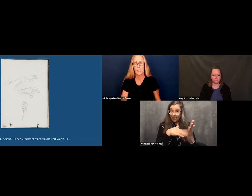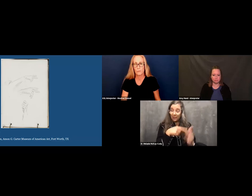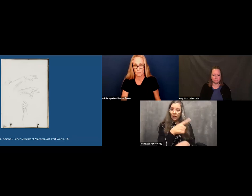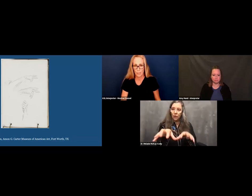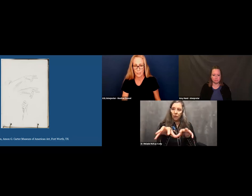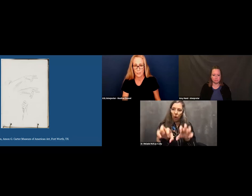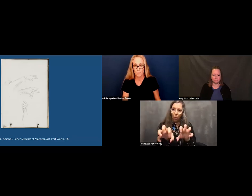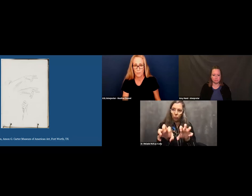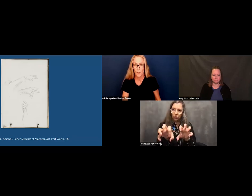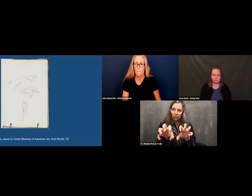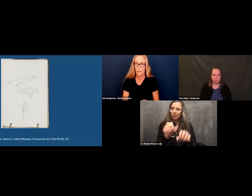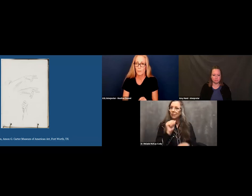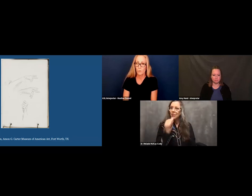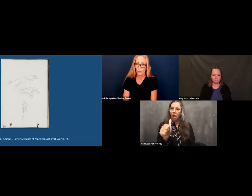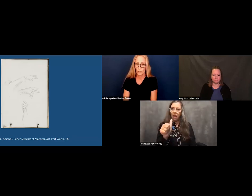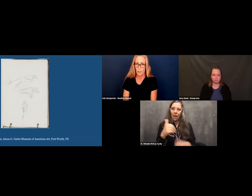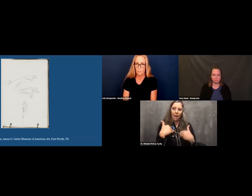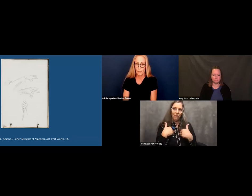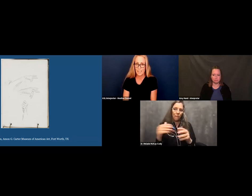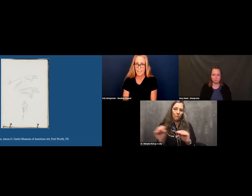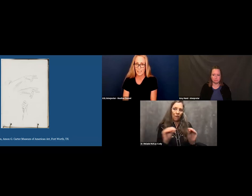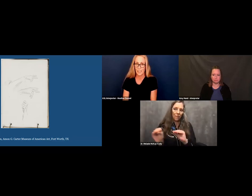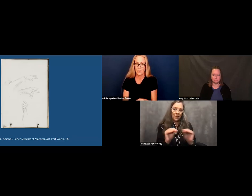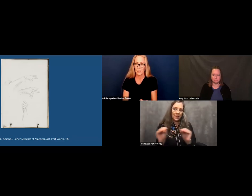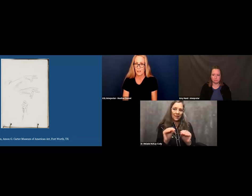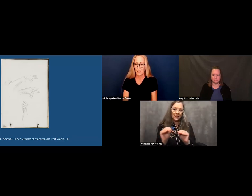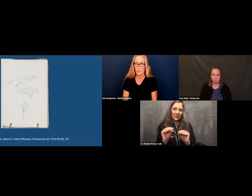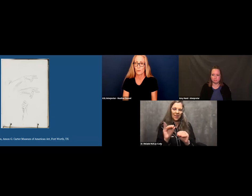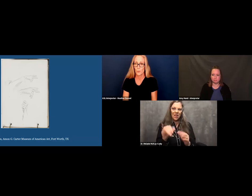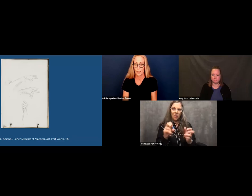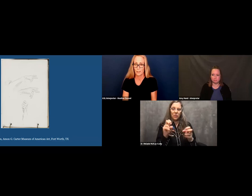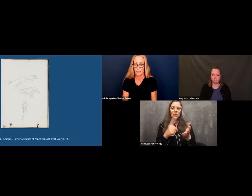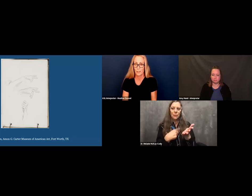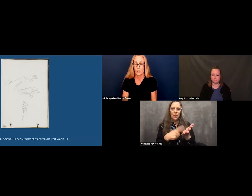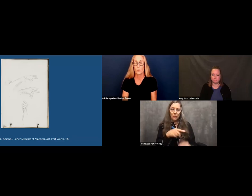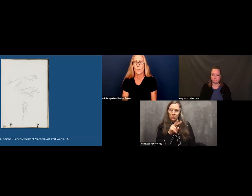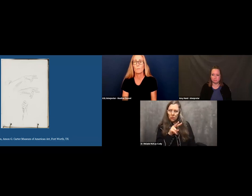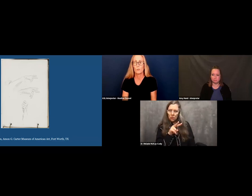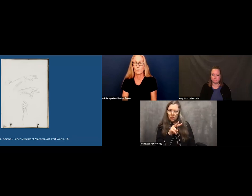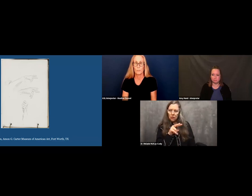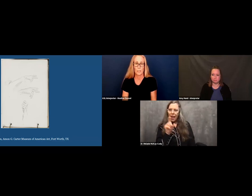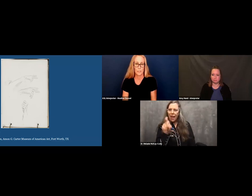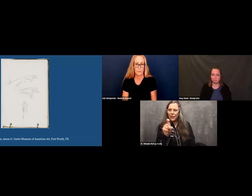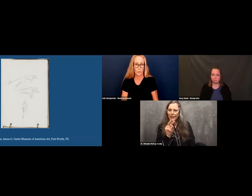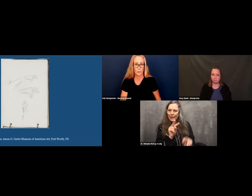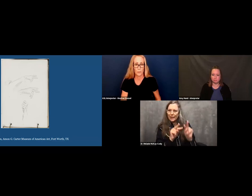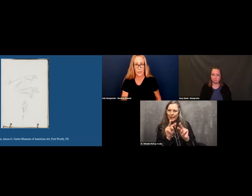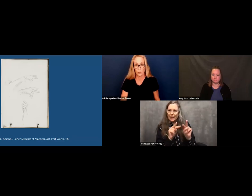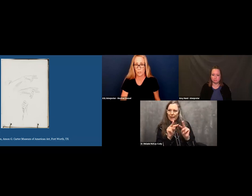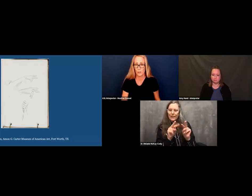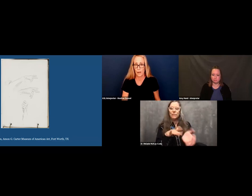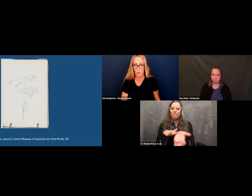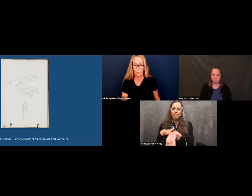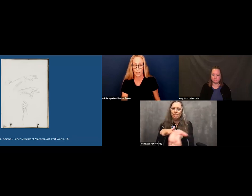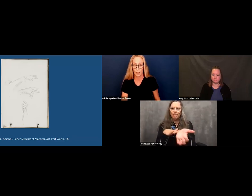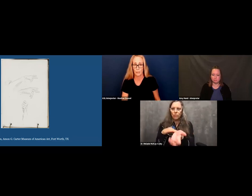It has many different meanings. But unfortunately, in painting, the sign is frozen. So without movement, it makes it difficult to